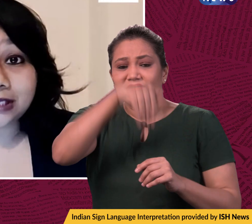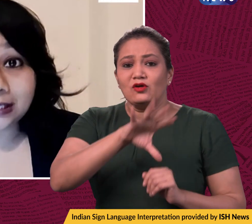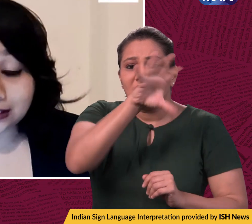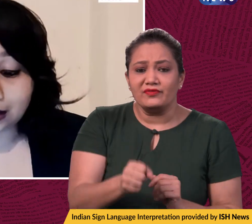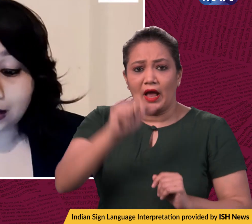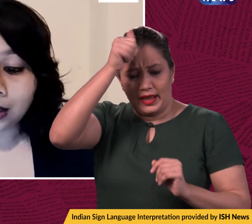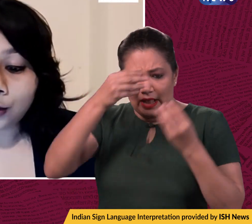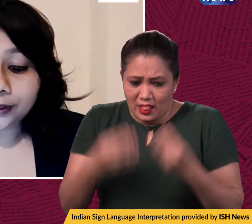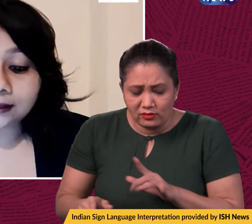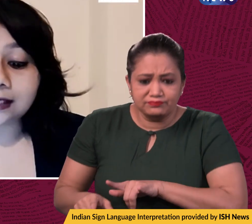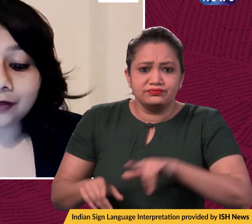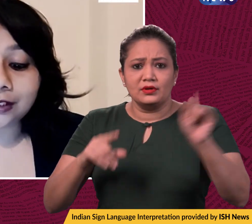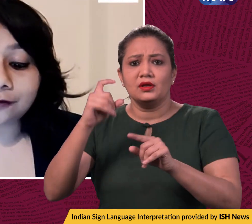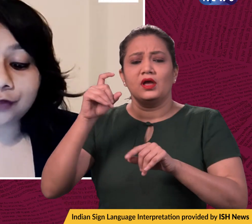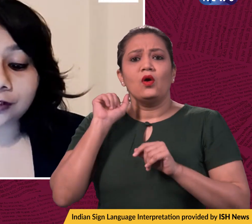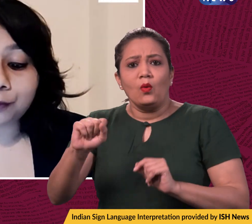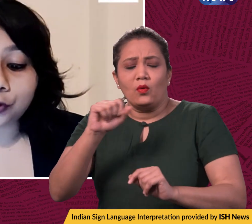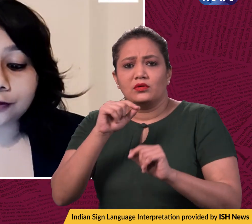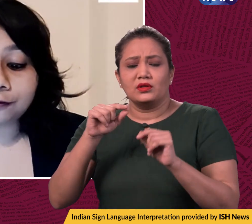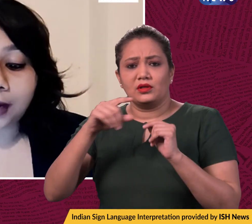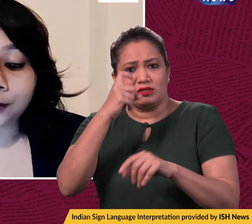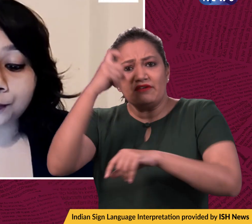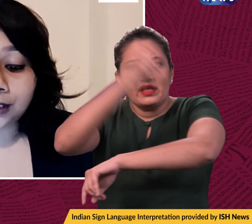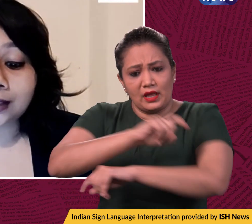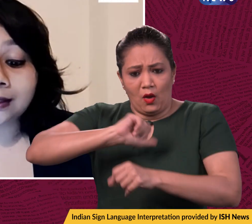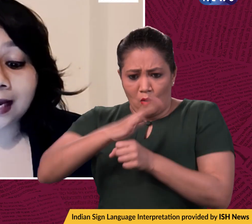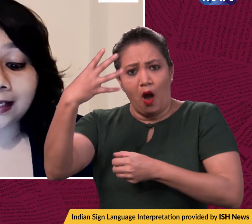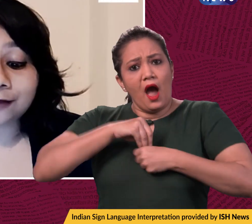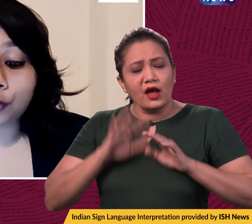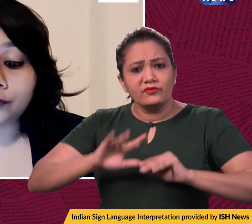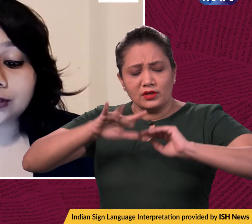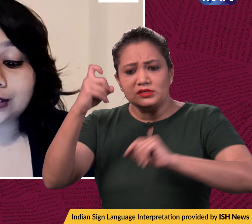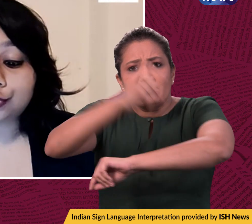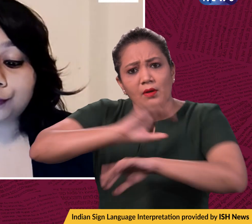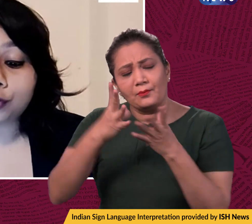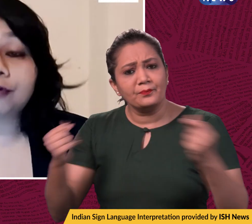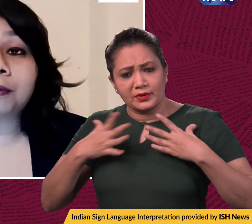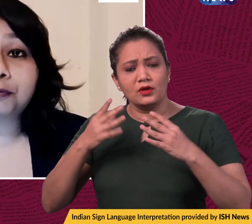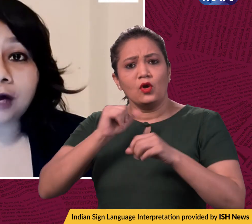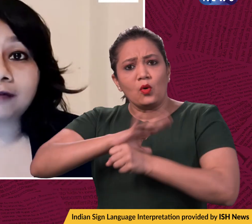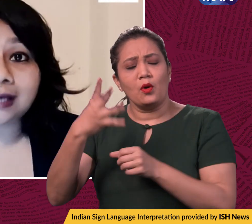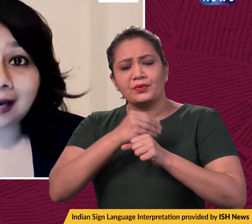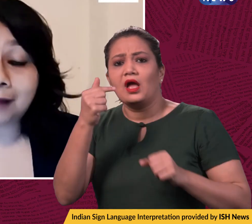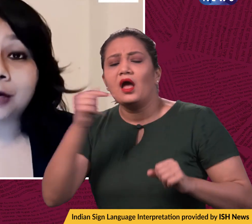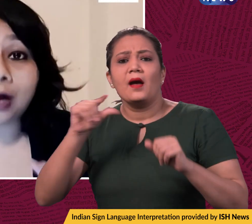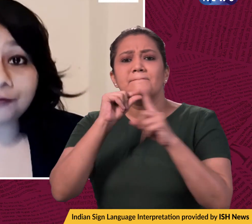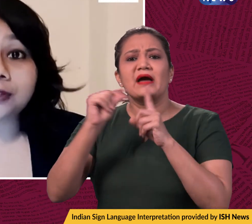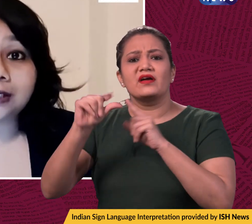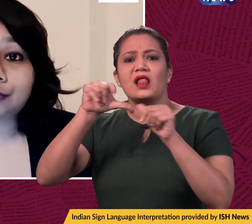India within seven days of testing positive by obtaining a negative COVID test report from a private lab. Now, after these